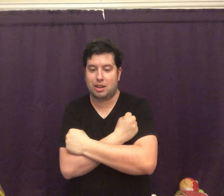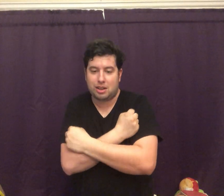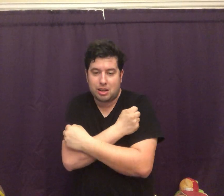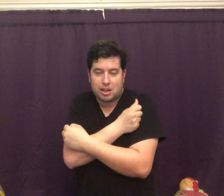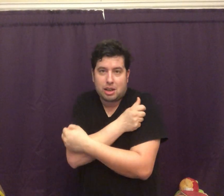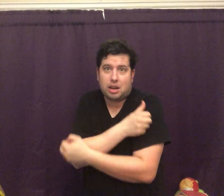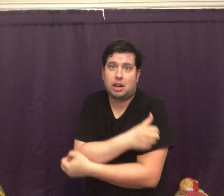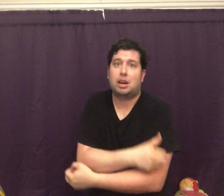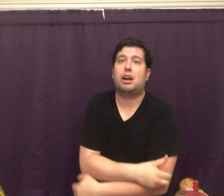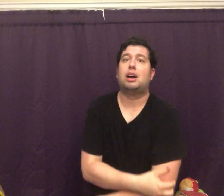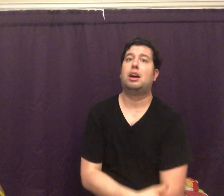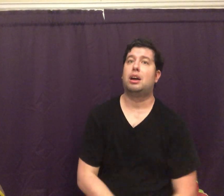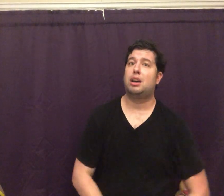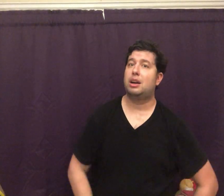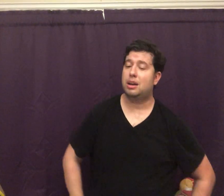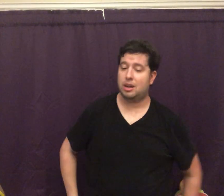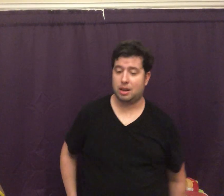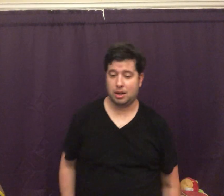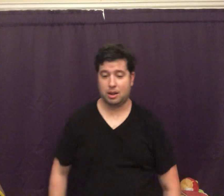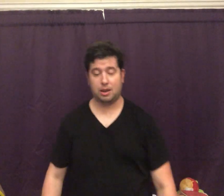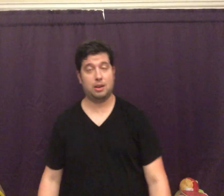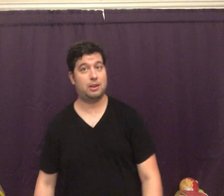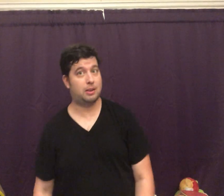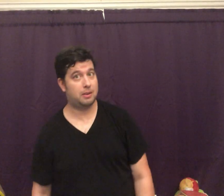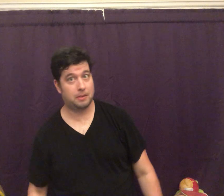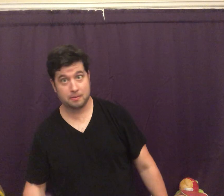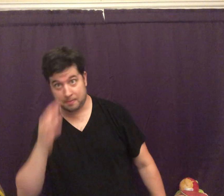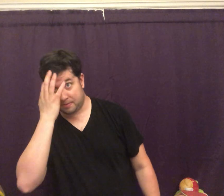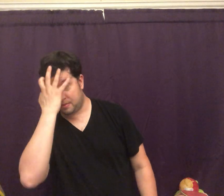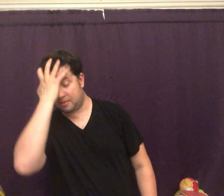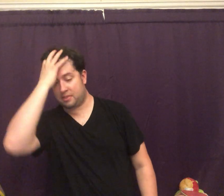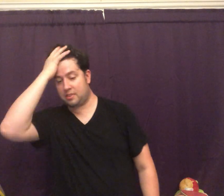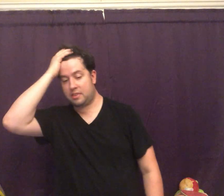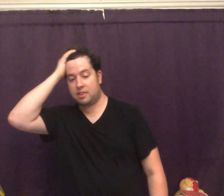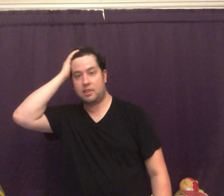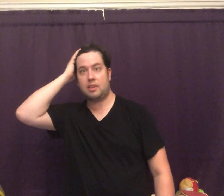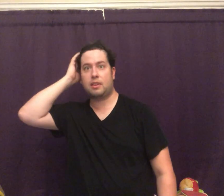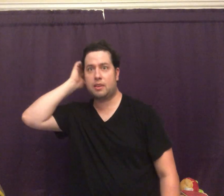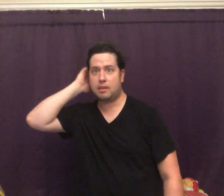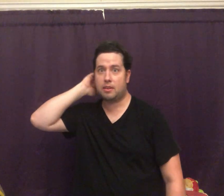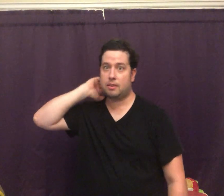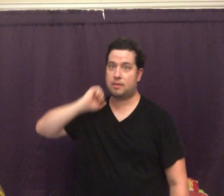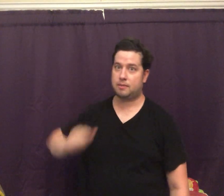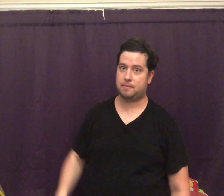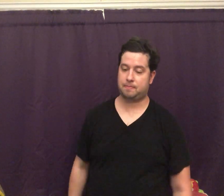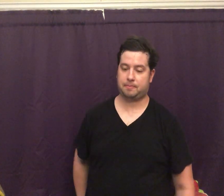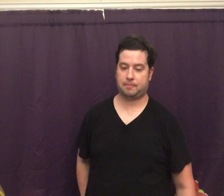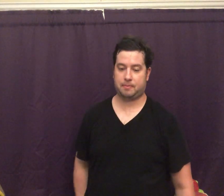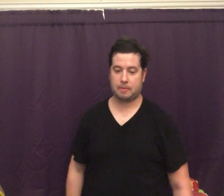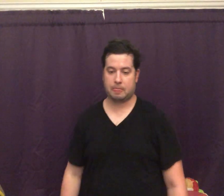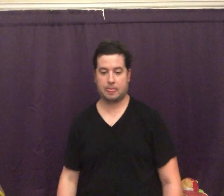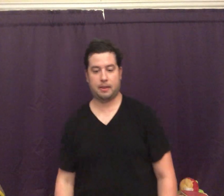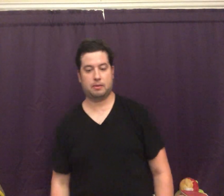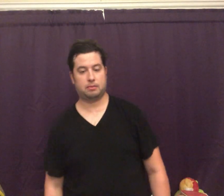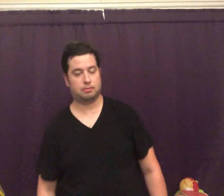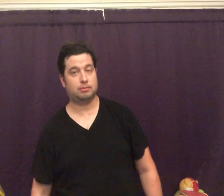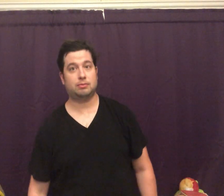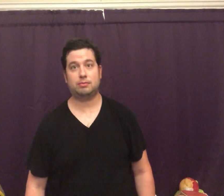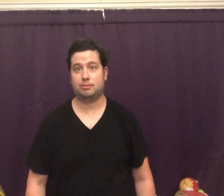Oh, own town with a bold view, and she runs away the first chance she gets. These wretched brats think the world owes them